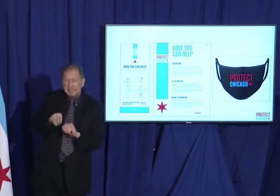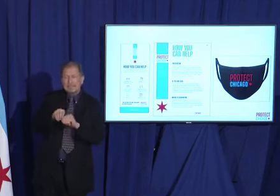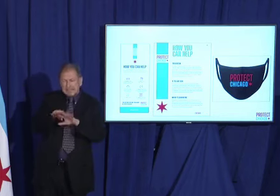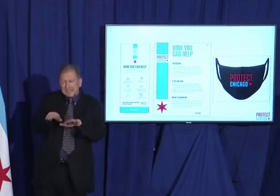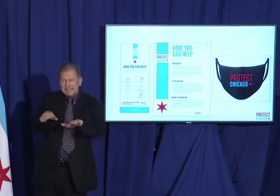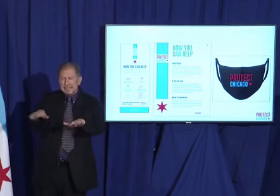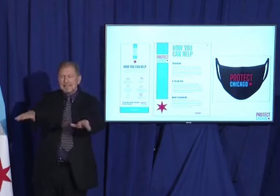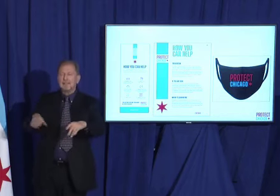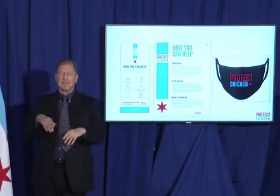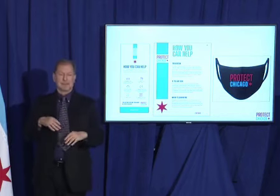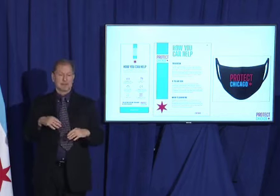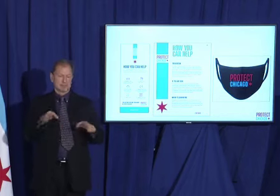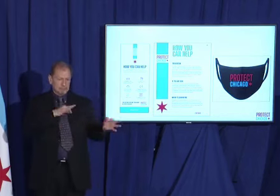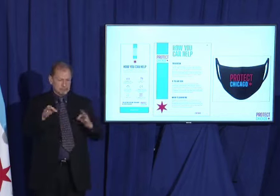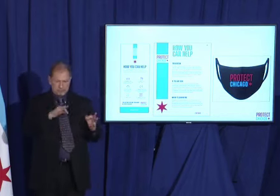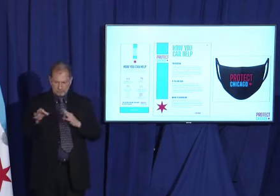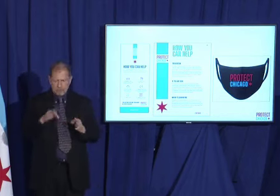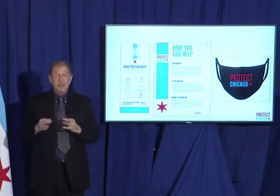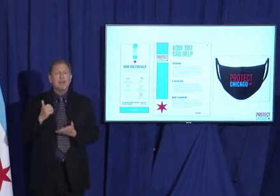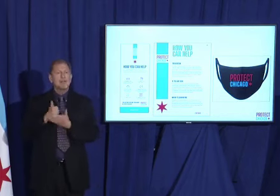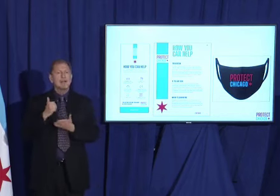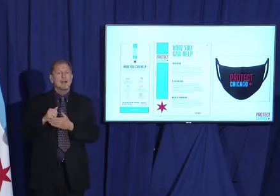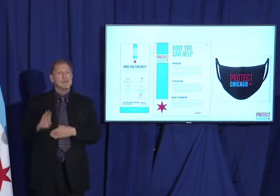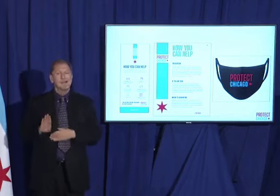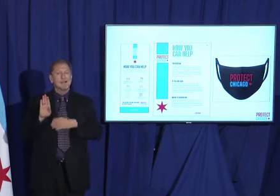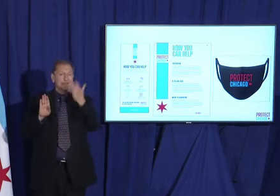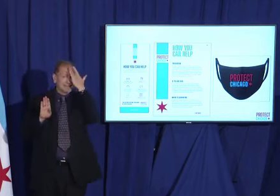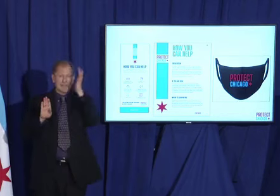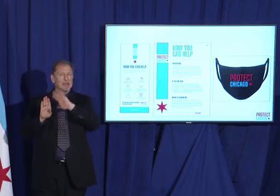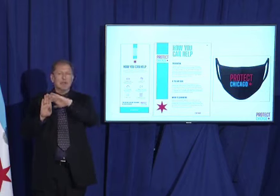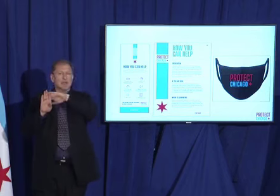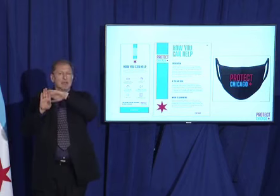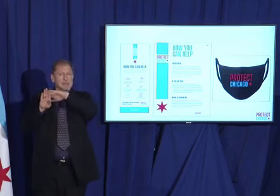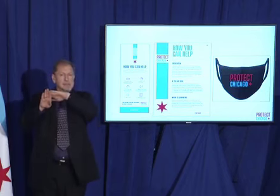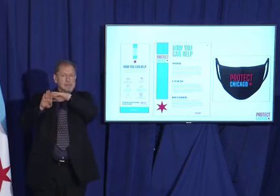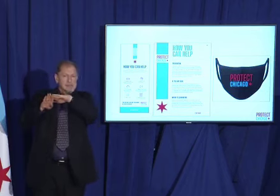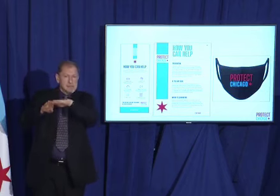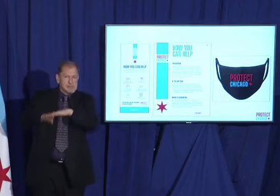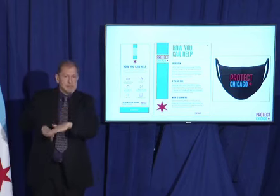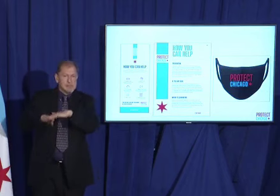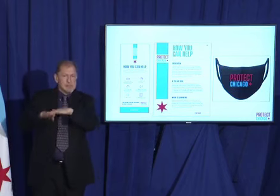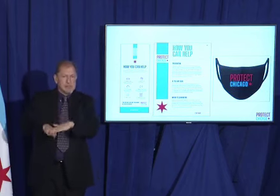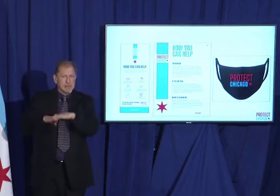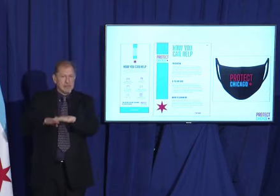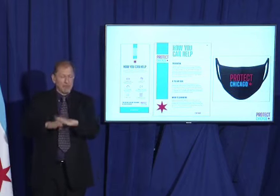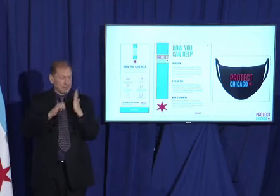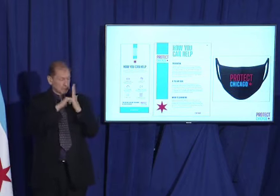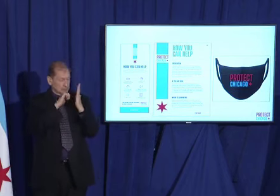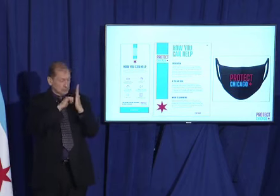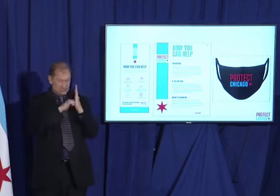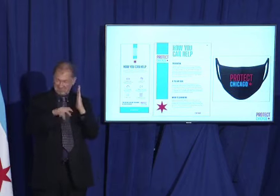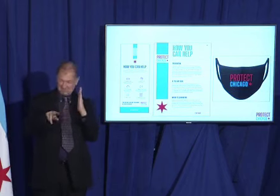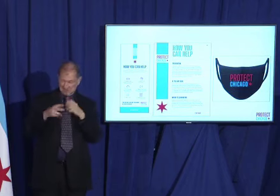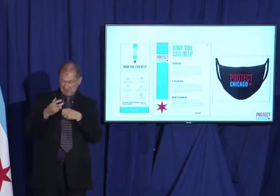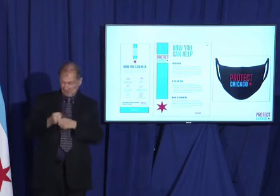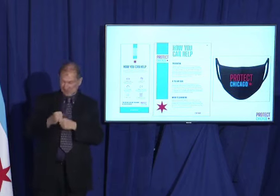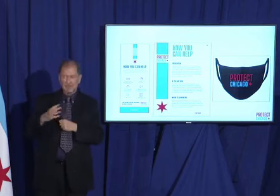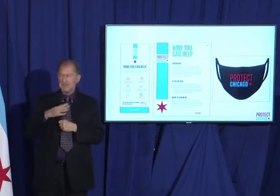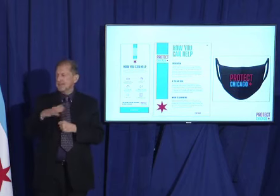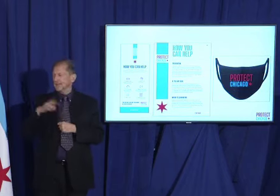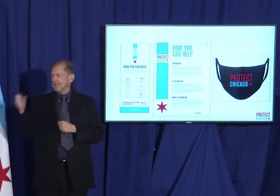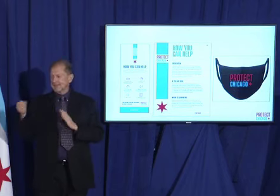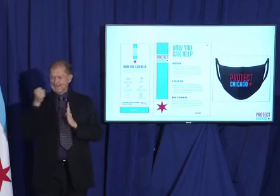helping us overall bend the curve. We have to build trust, and that's why we are leaning into trusted